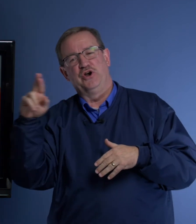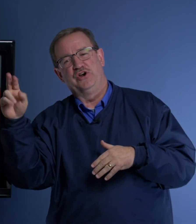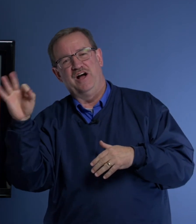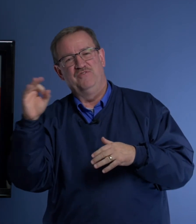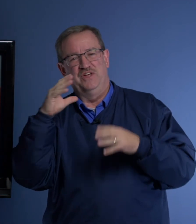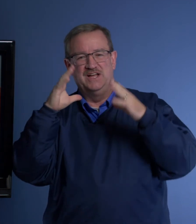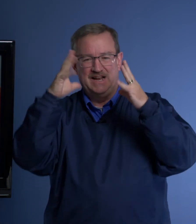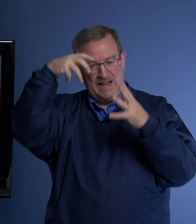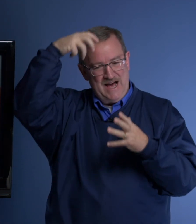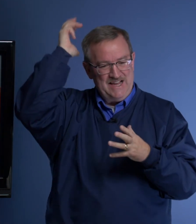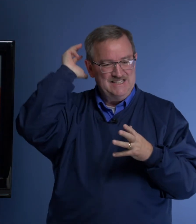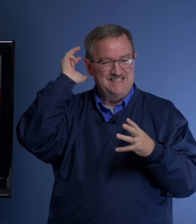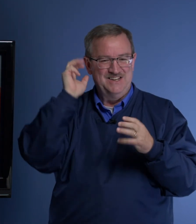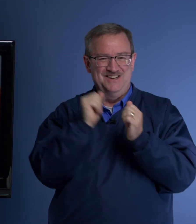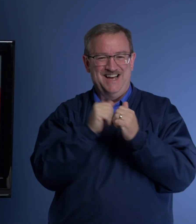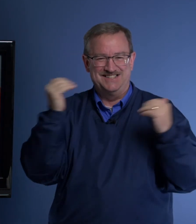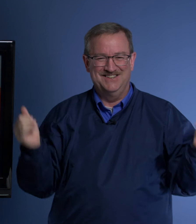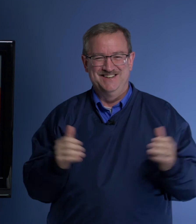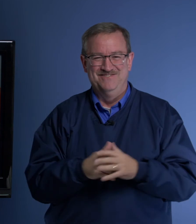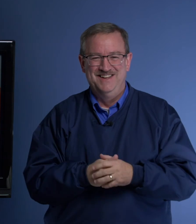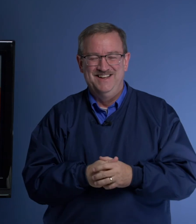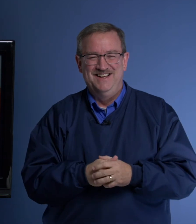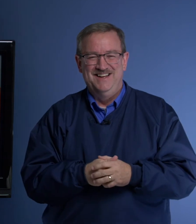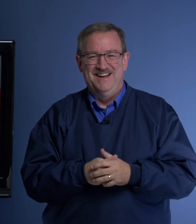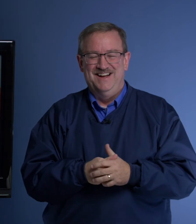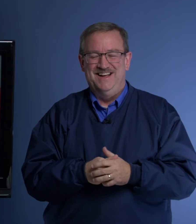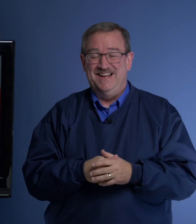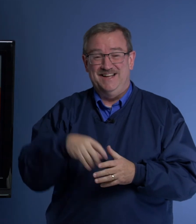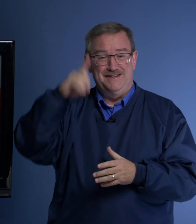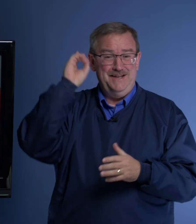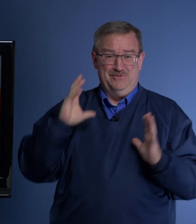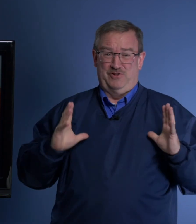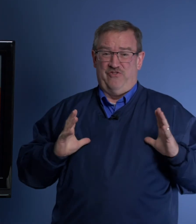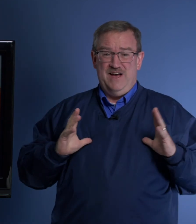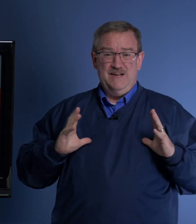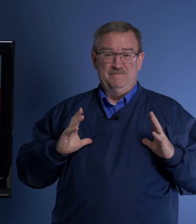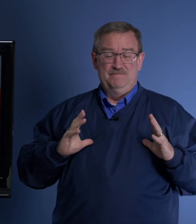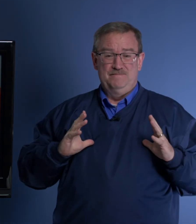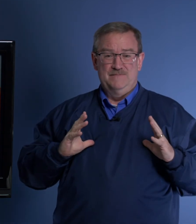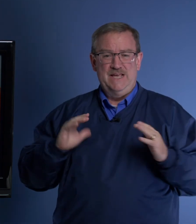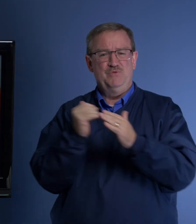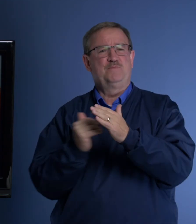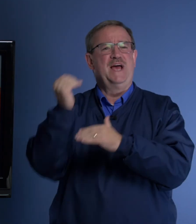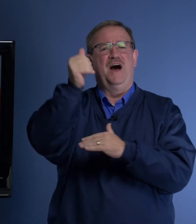of the lions next to him. And Daniel was fine. He was beyond